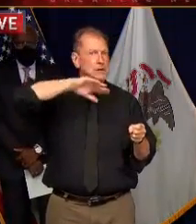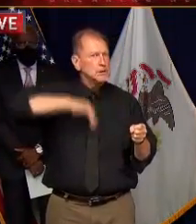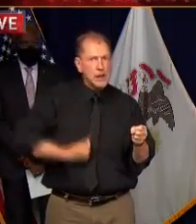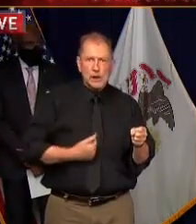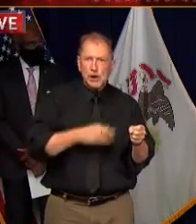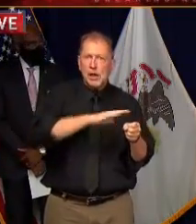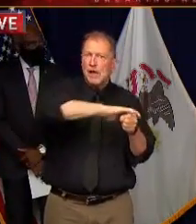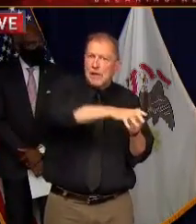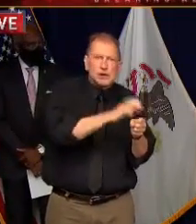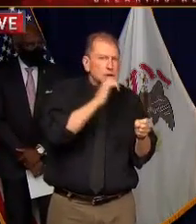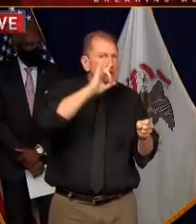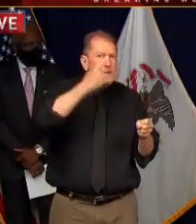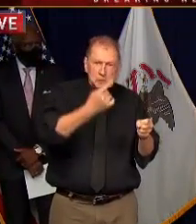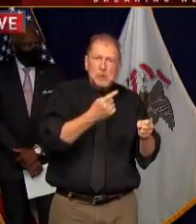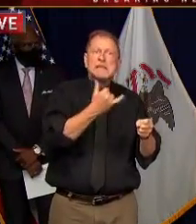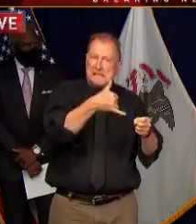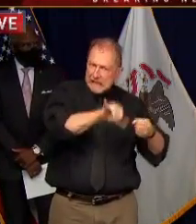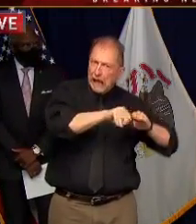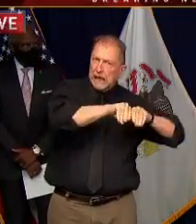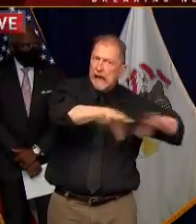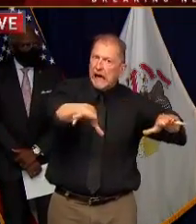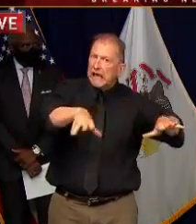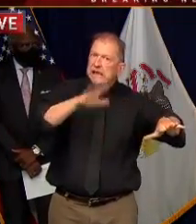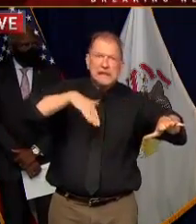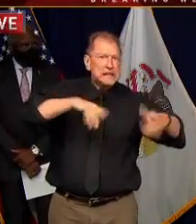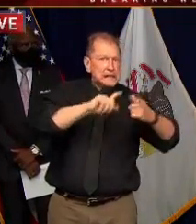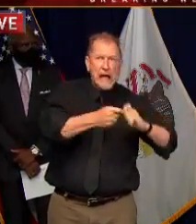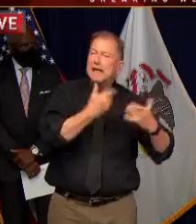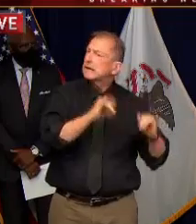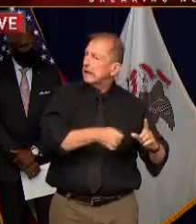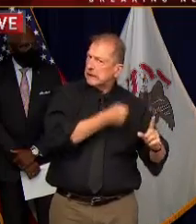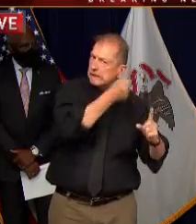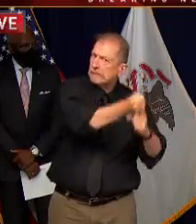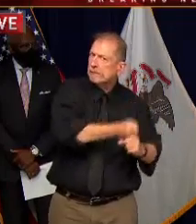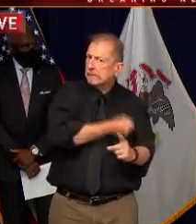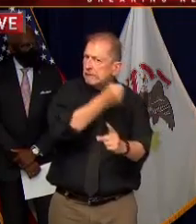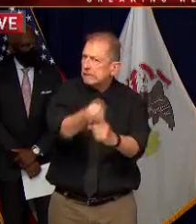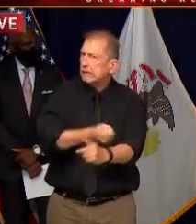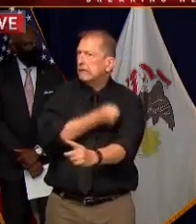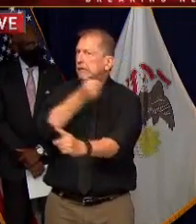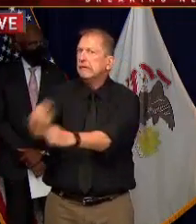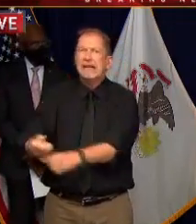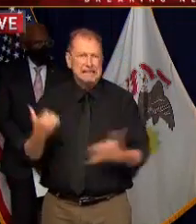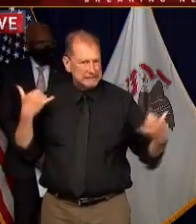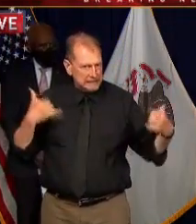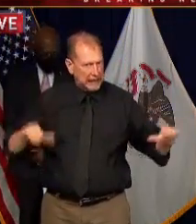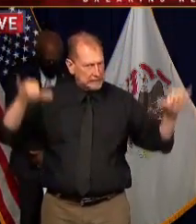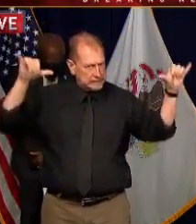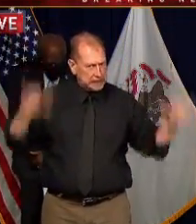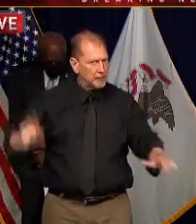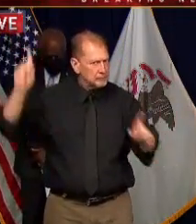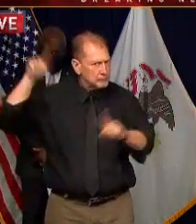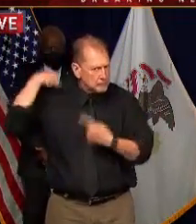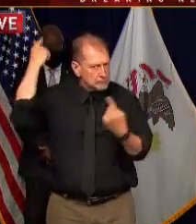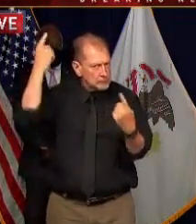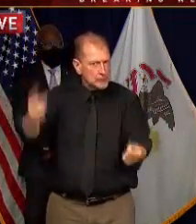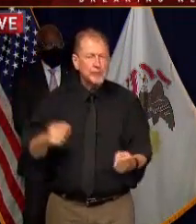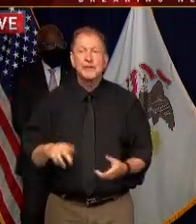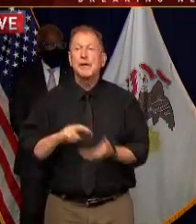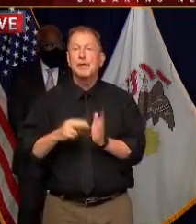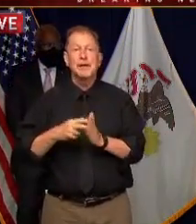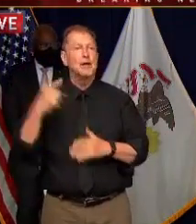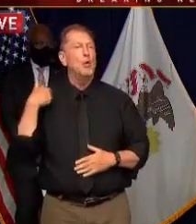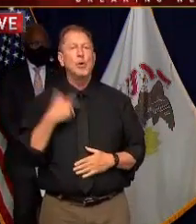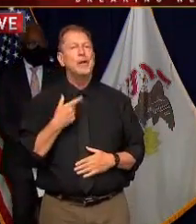didn't change its tactics are the same and its practices are the same but we can't